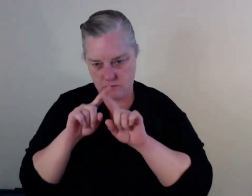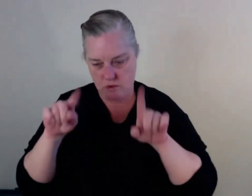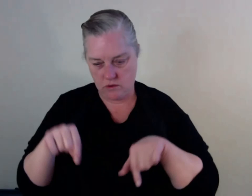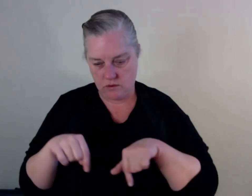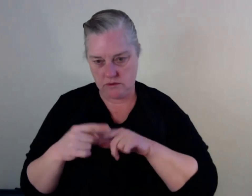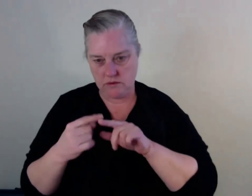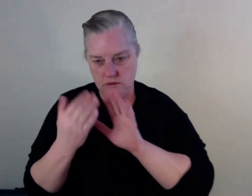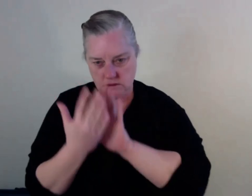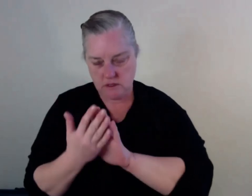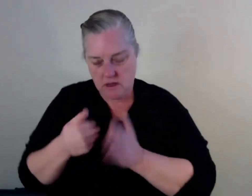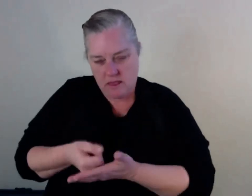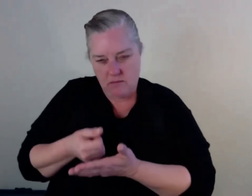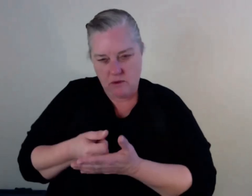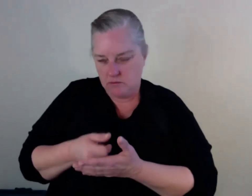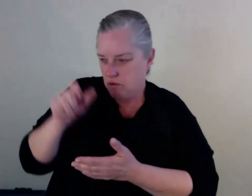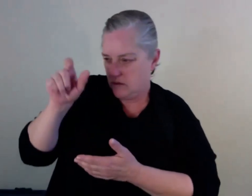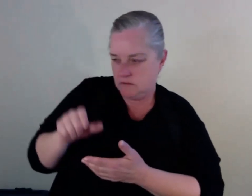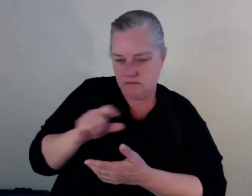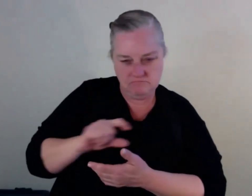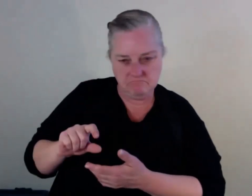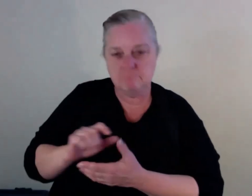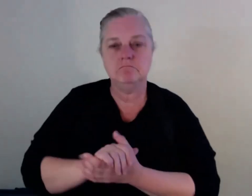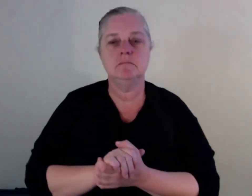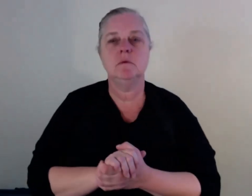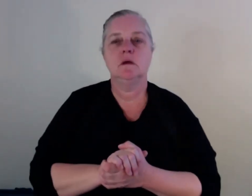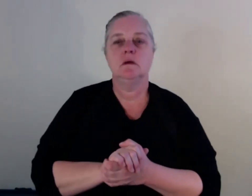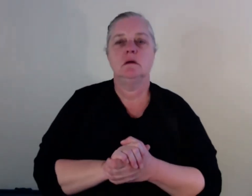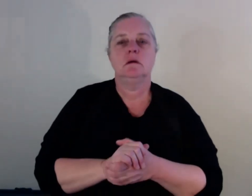need to move your cursor or tap your touch screen to see it.